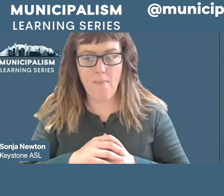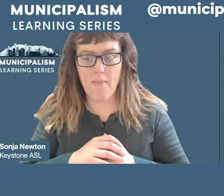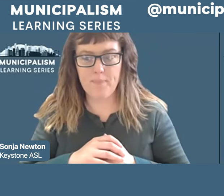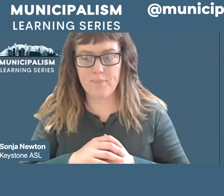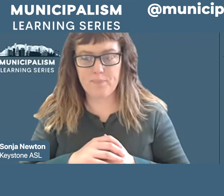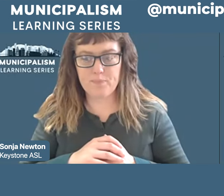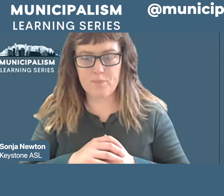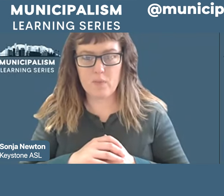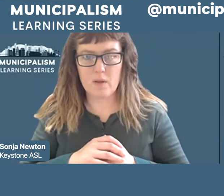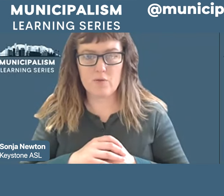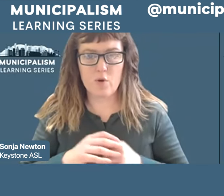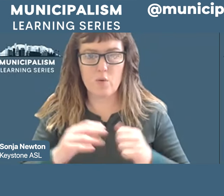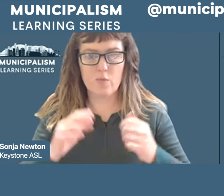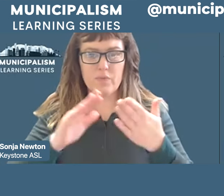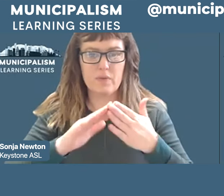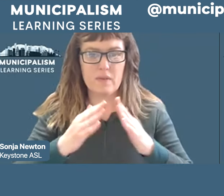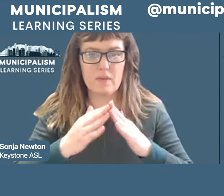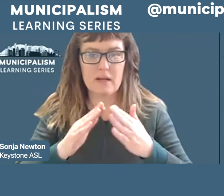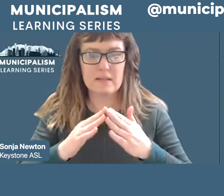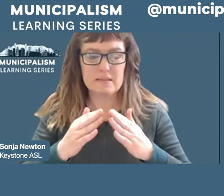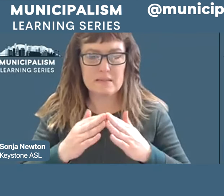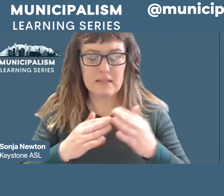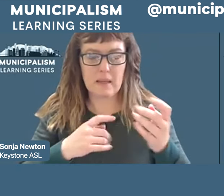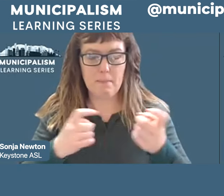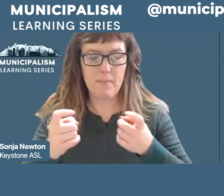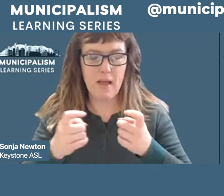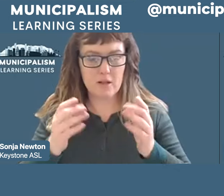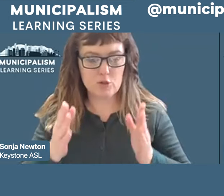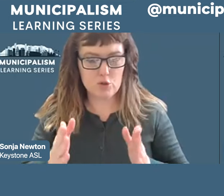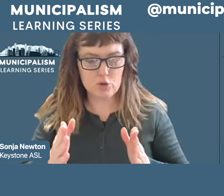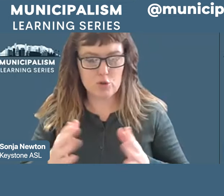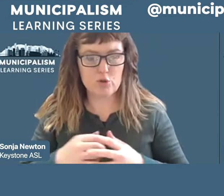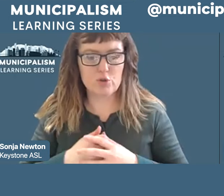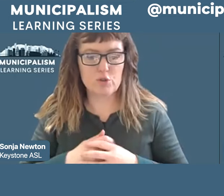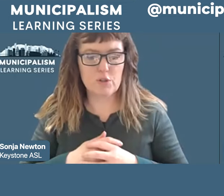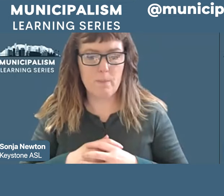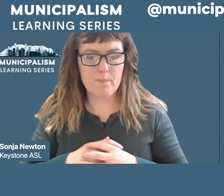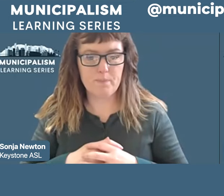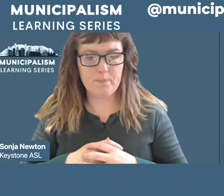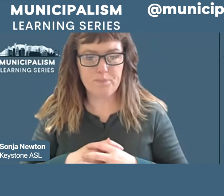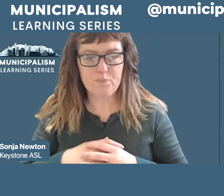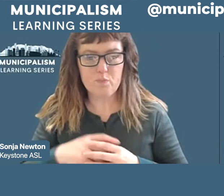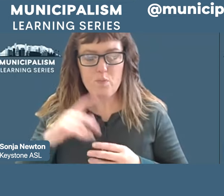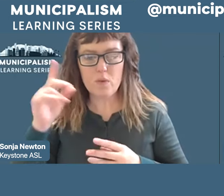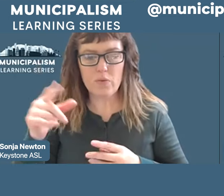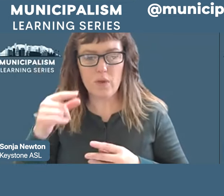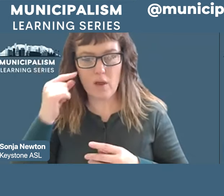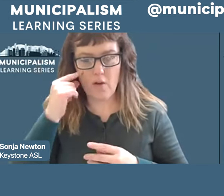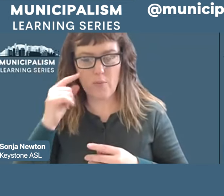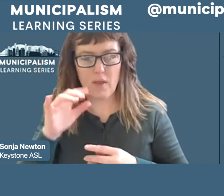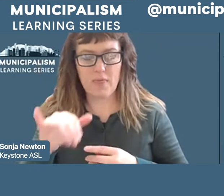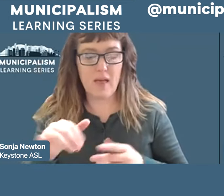form of governments that we have are is spaces for